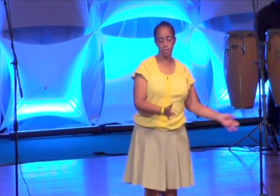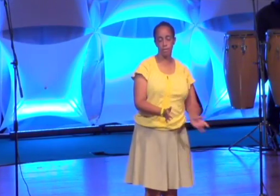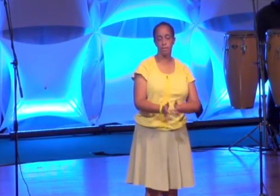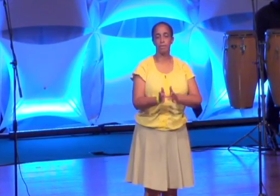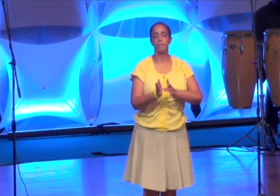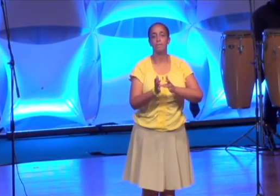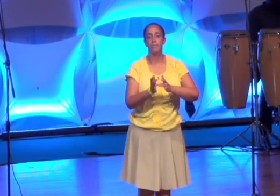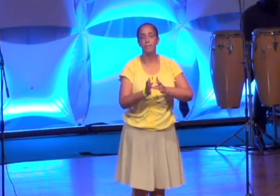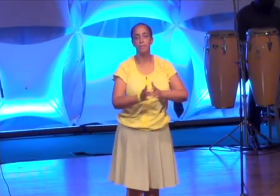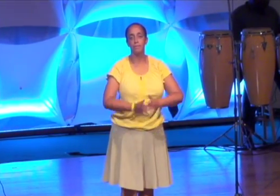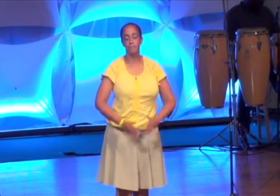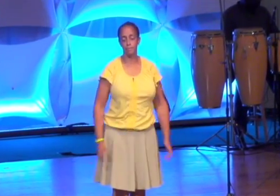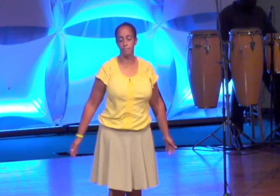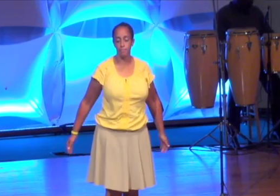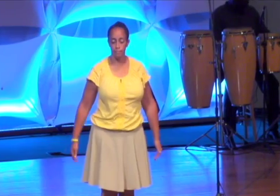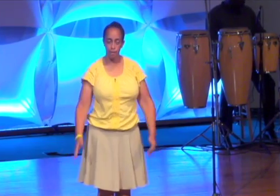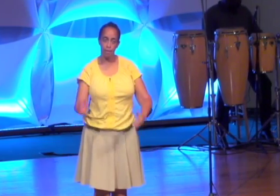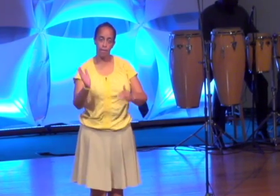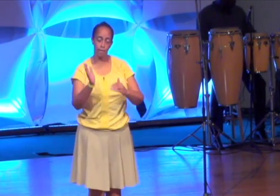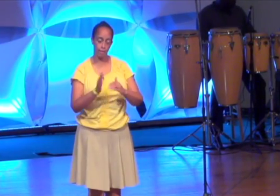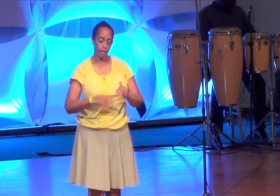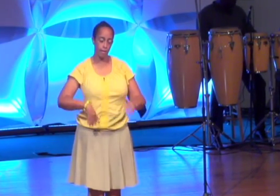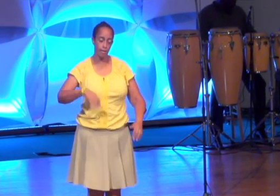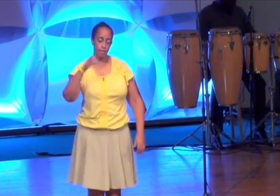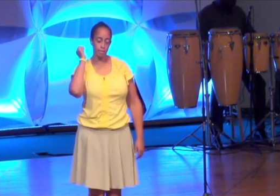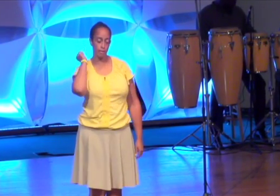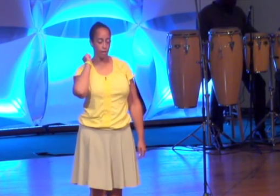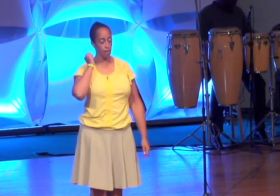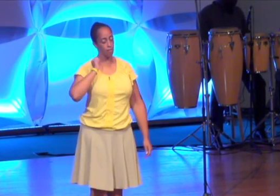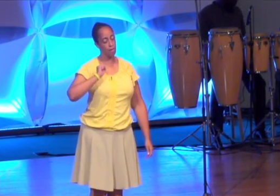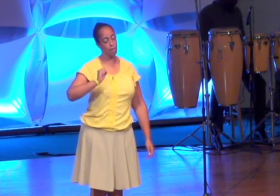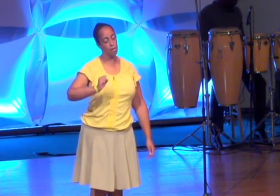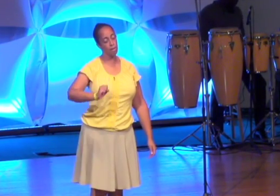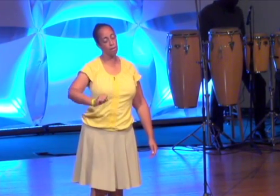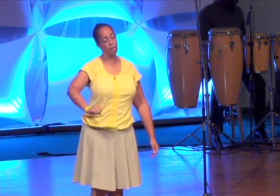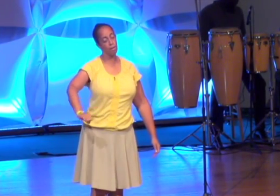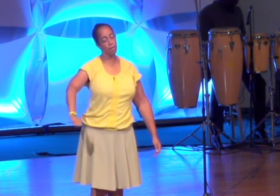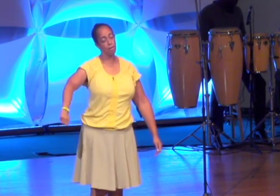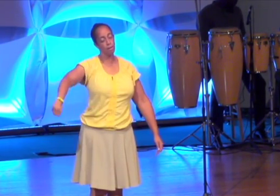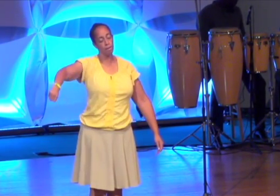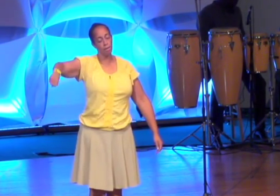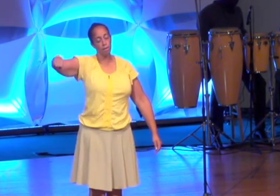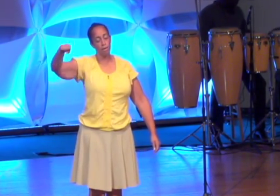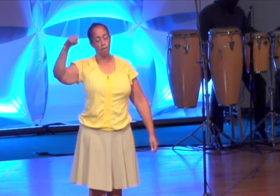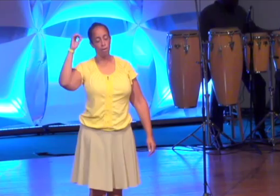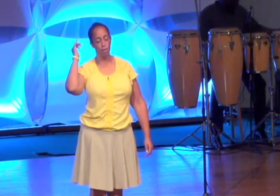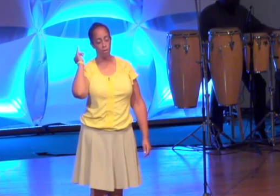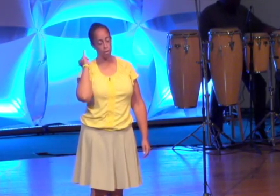than silver or